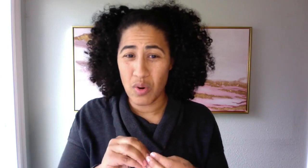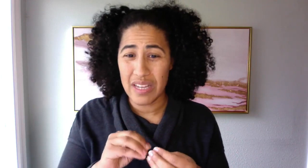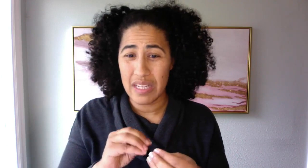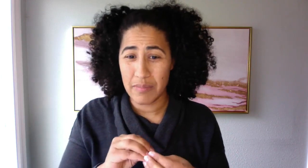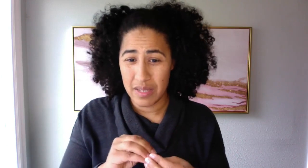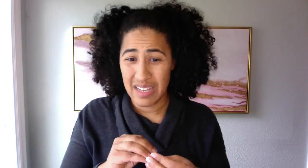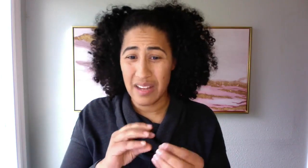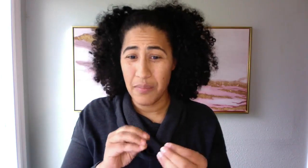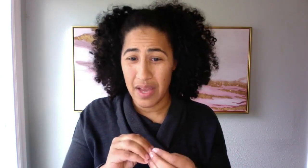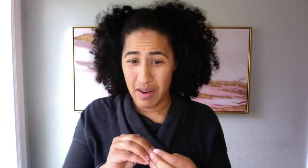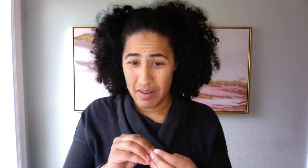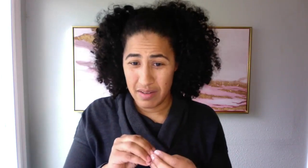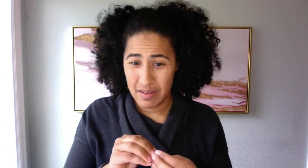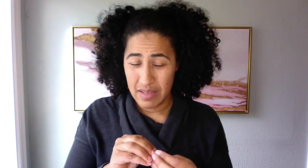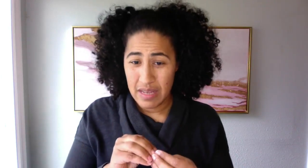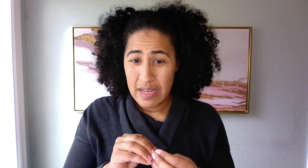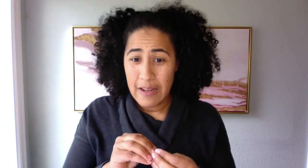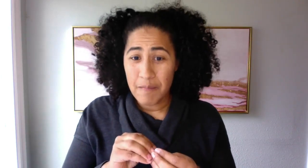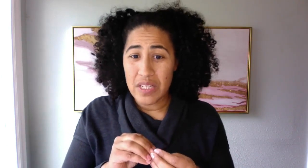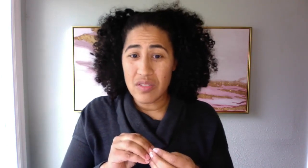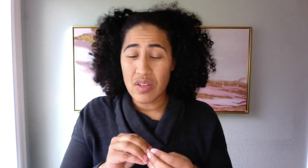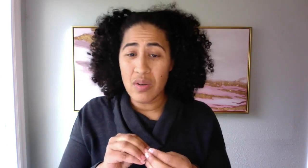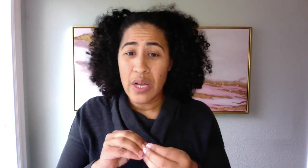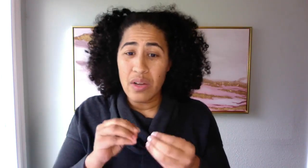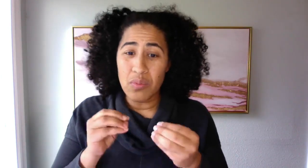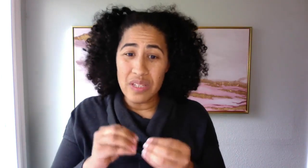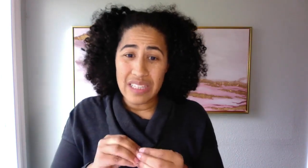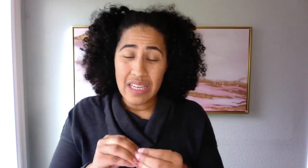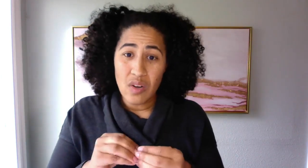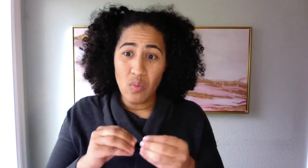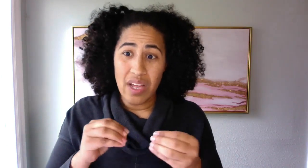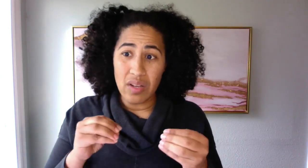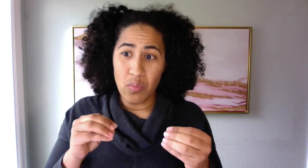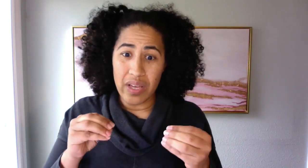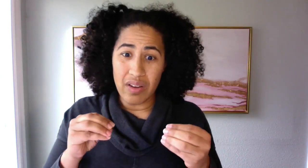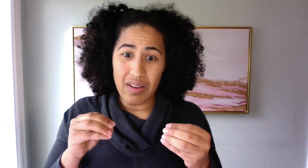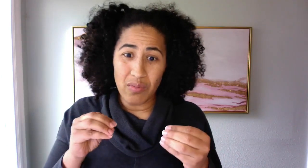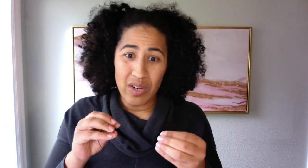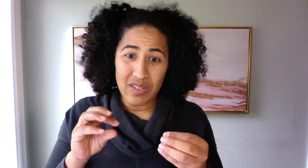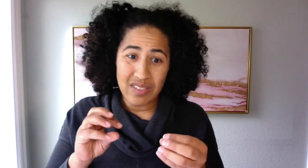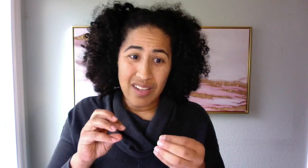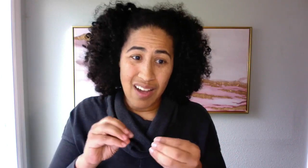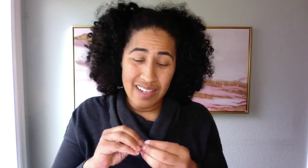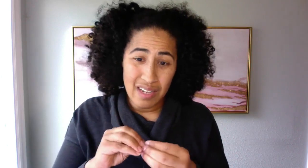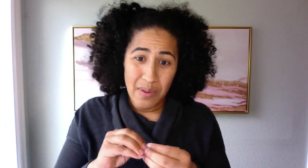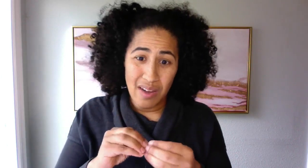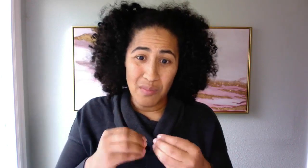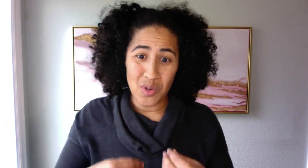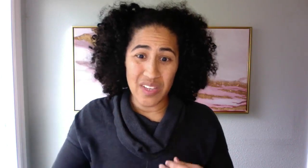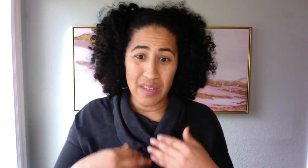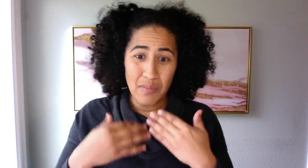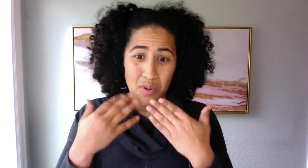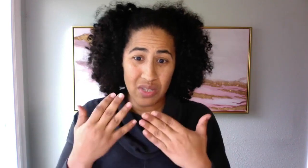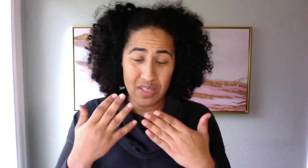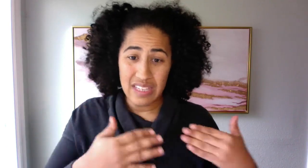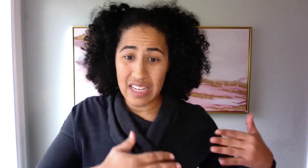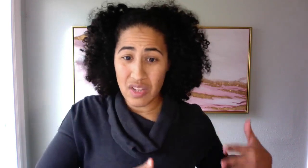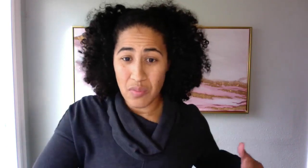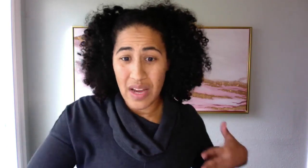inhibited and impaired. And so really when we're, we're talking about moving emotions and getting your body